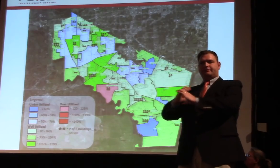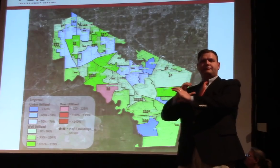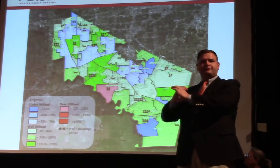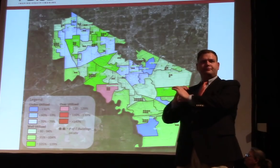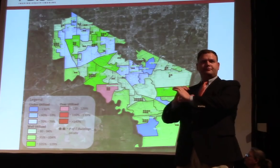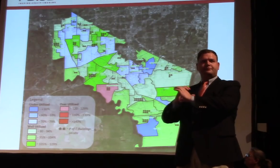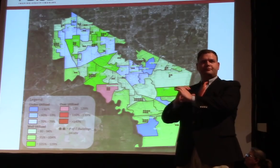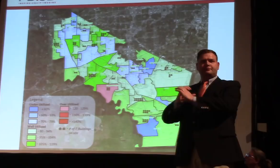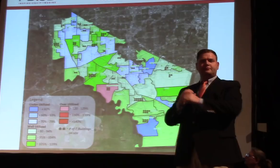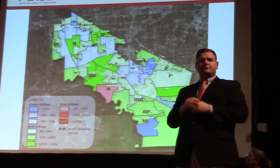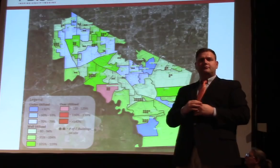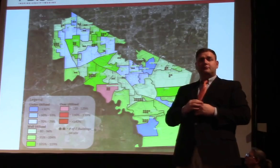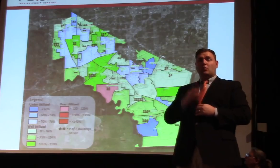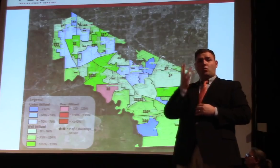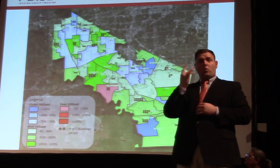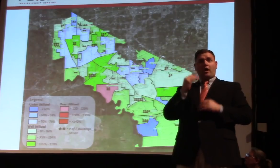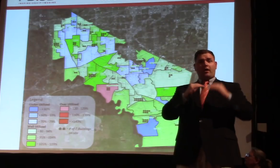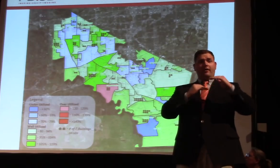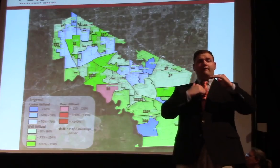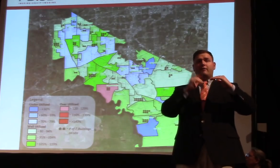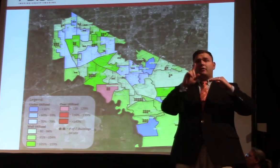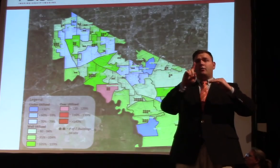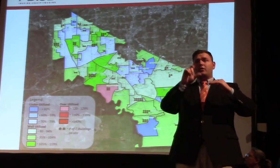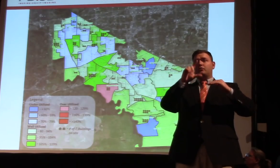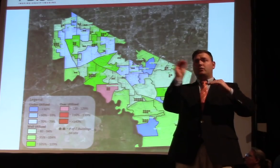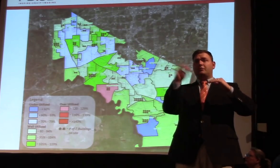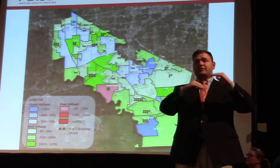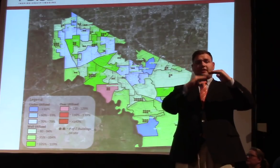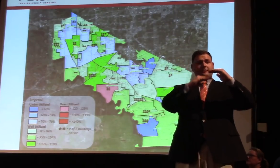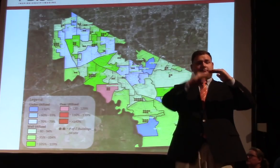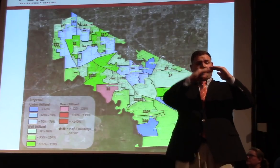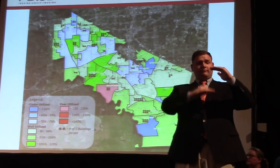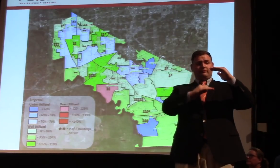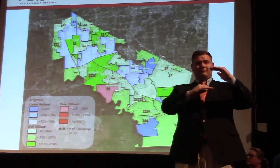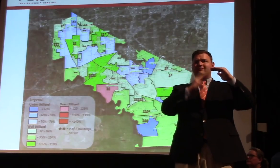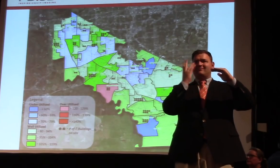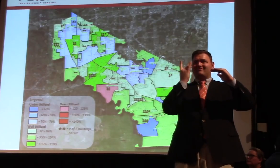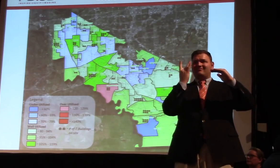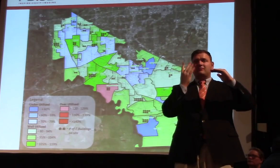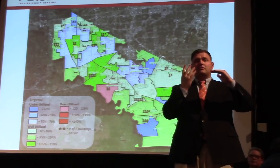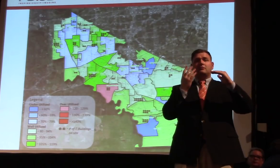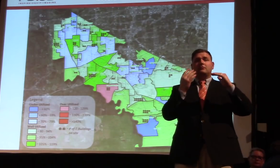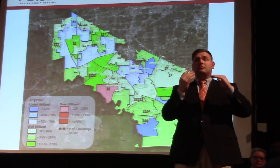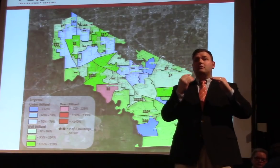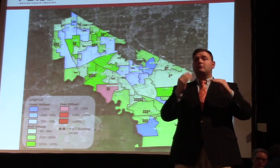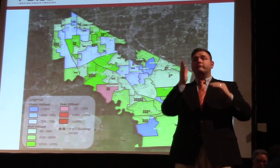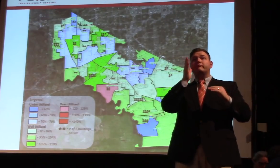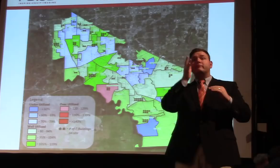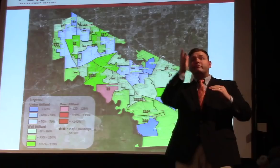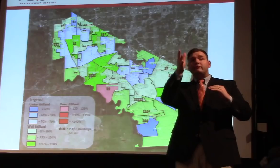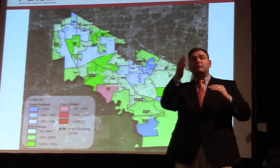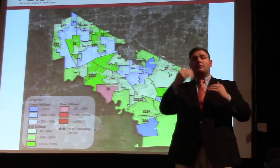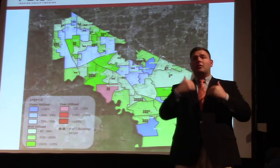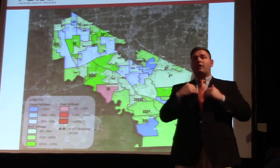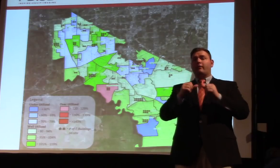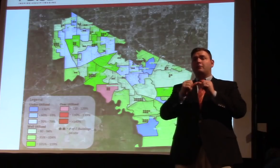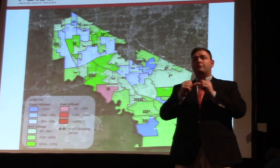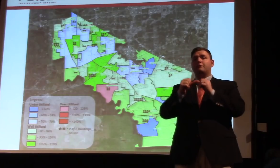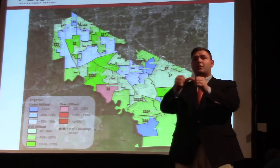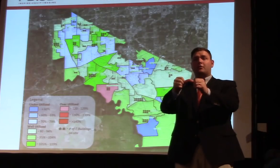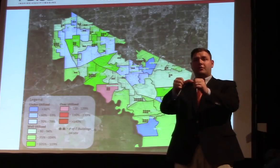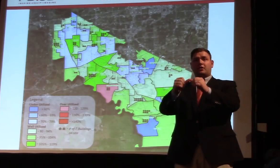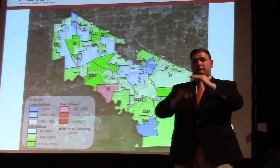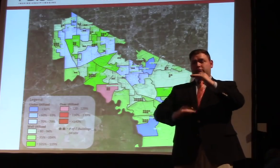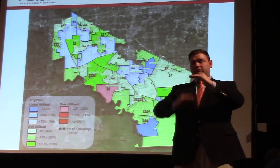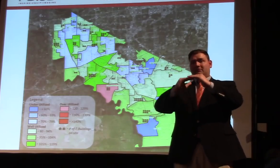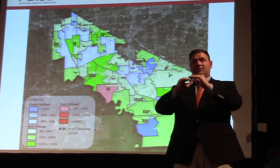at 120 percent is that once we start to get to that level of enrollment over the permanent capacity, we have some other issues that can't